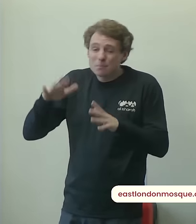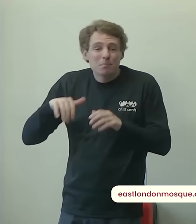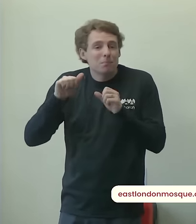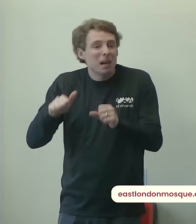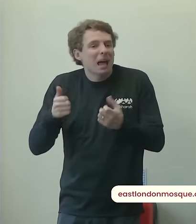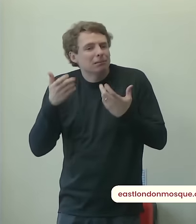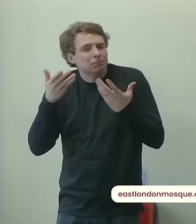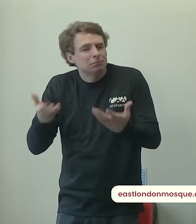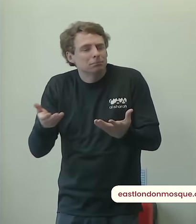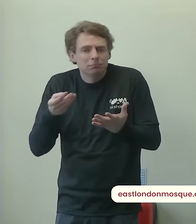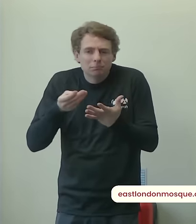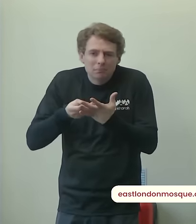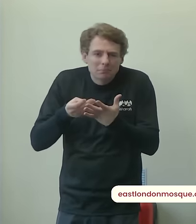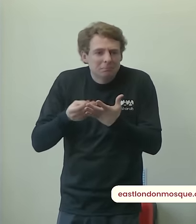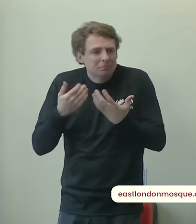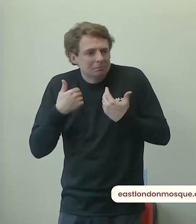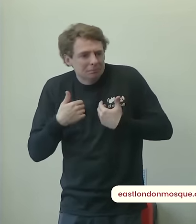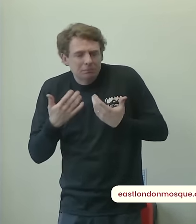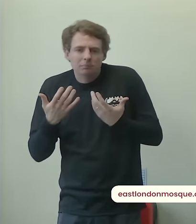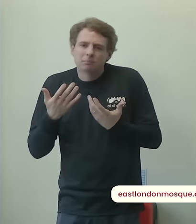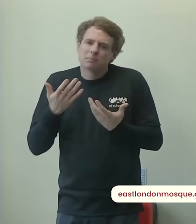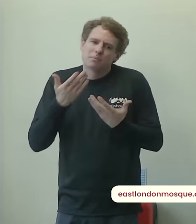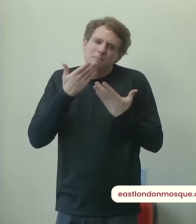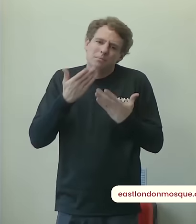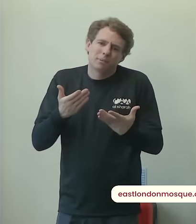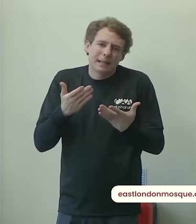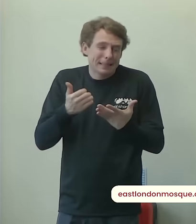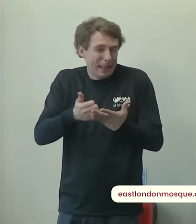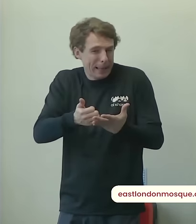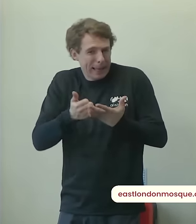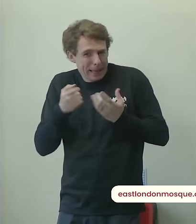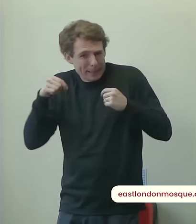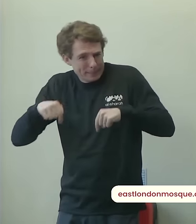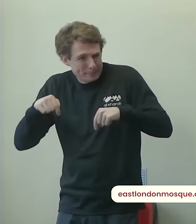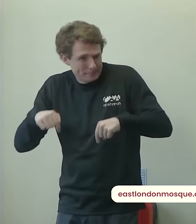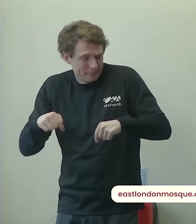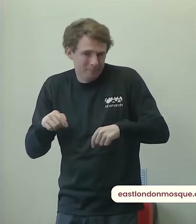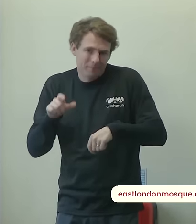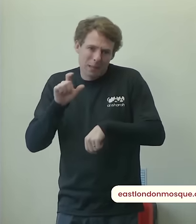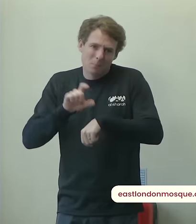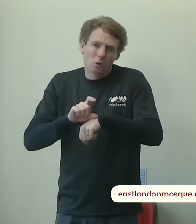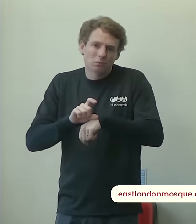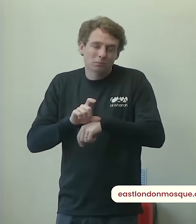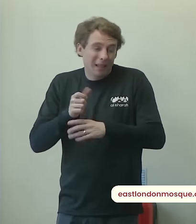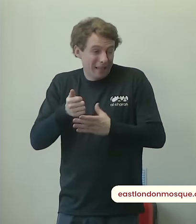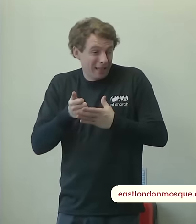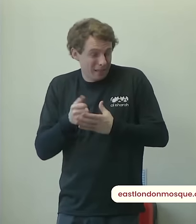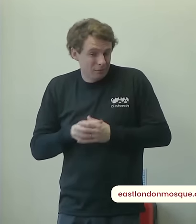also participate in a huge investment for the hereafter by putting some of it towards